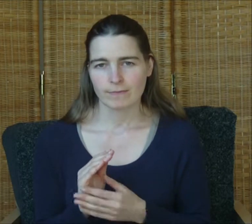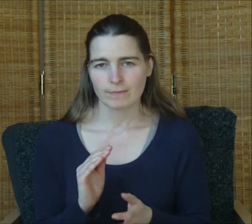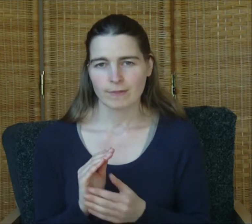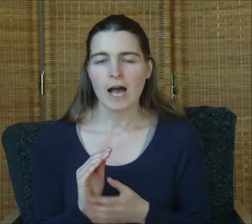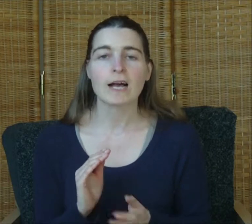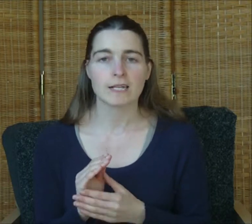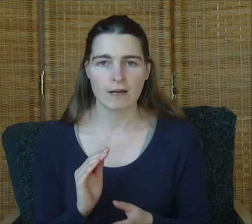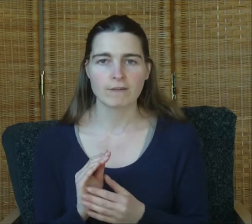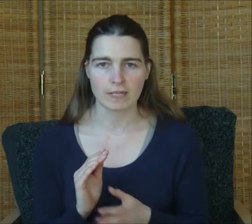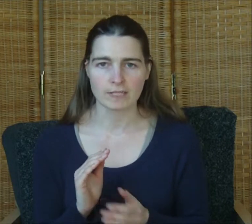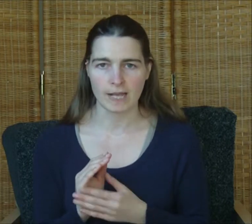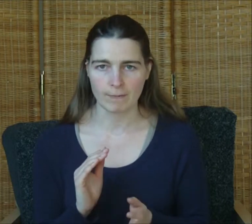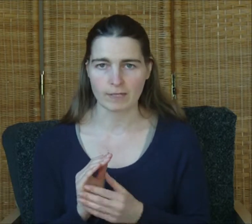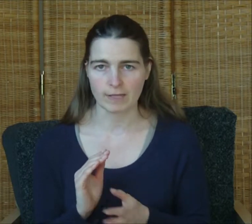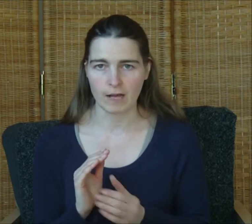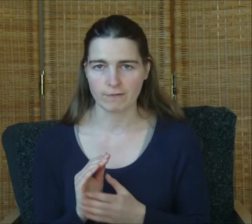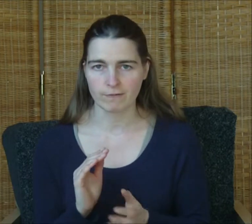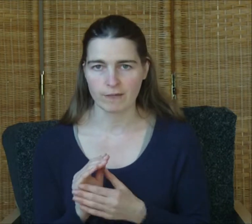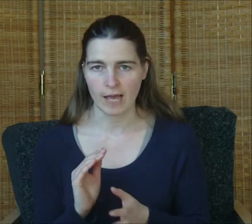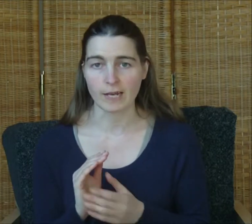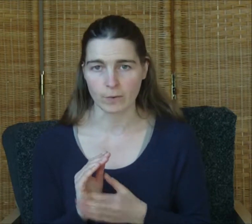I love and accept myself anyway.